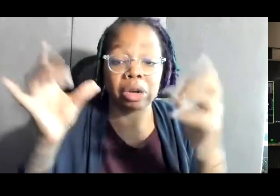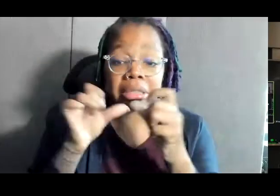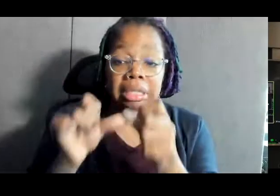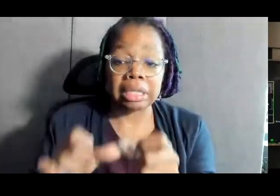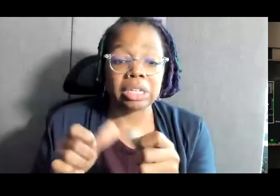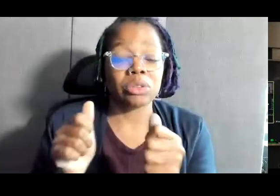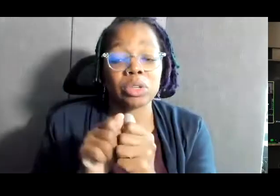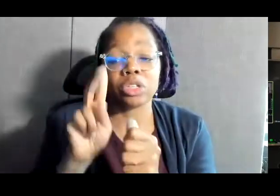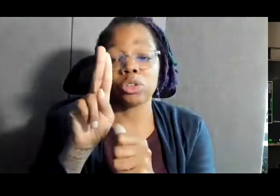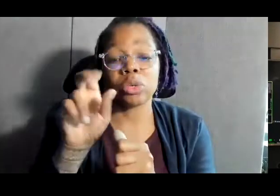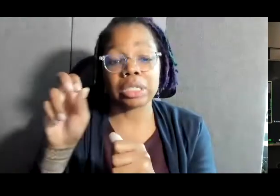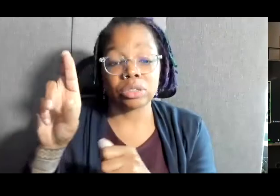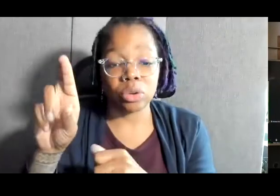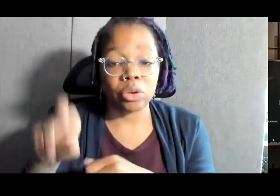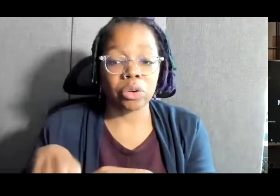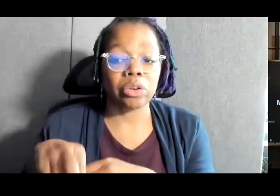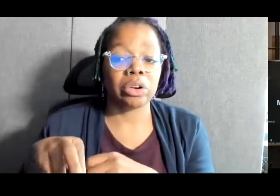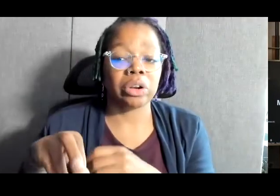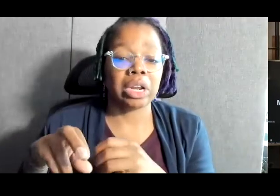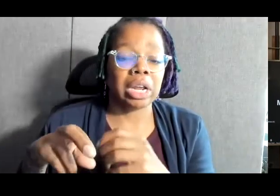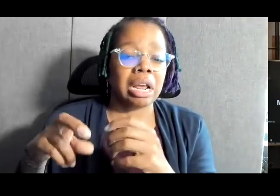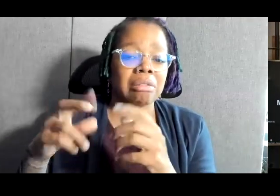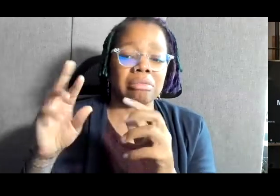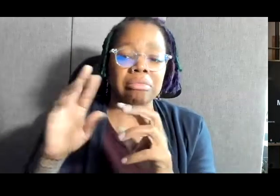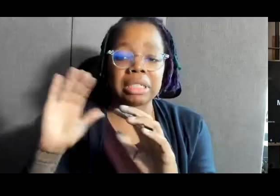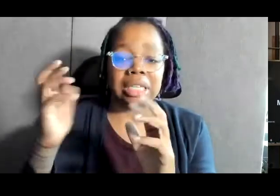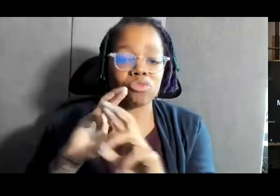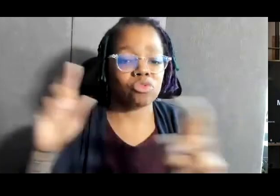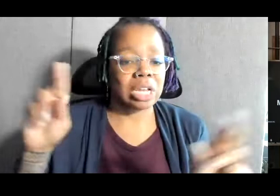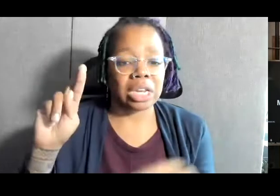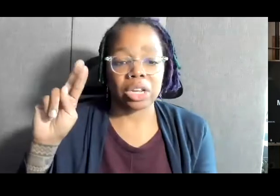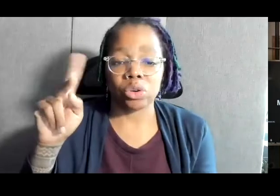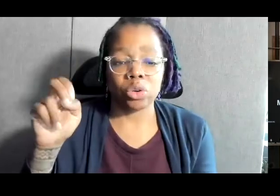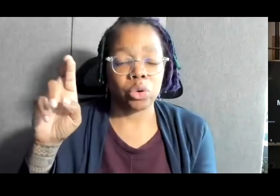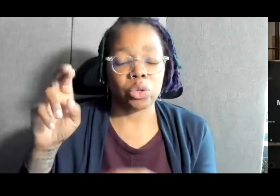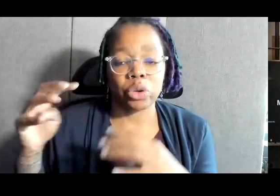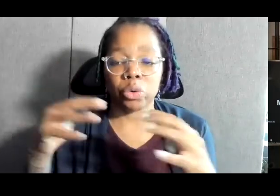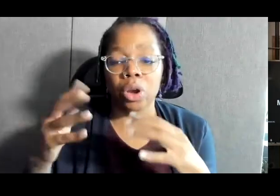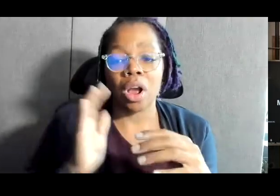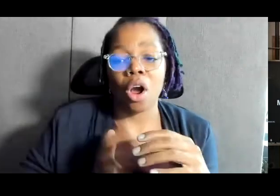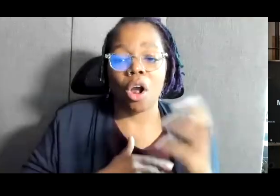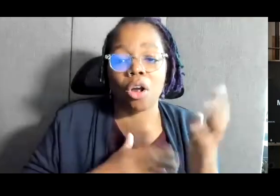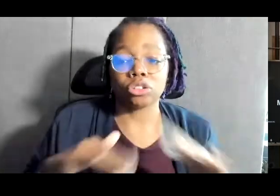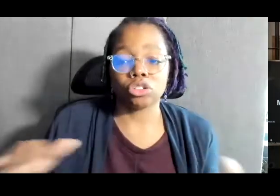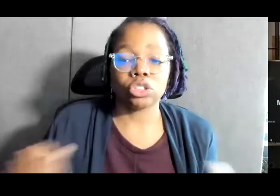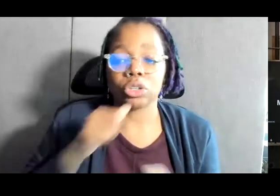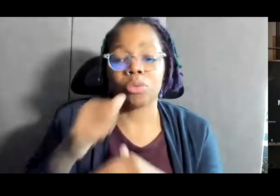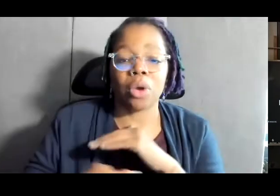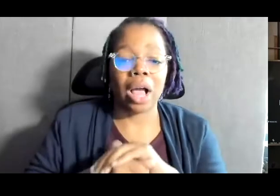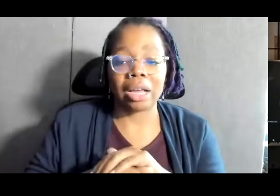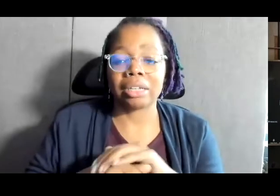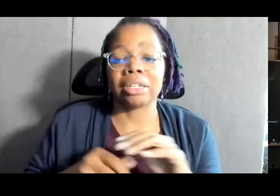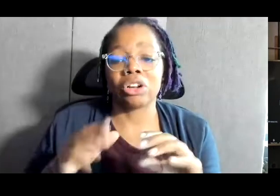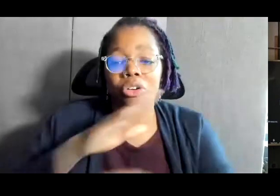Union teetering on nuclear war. Our children would hide under their desks at schools